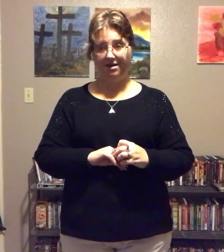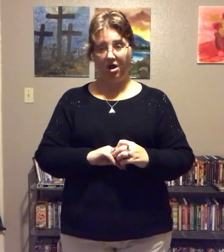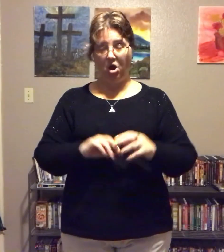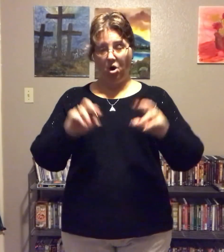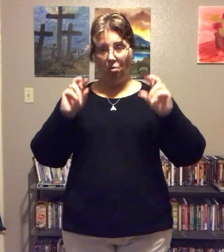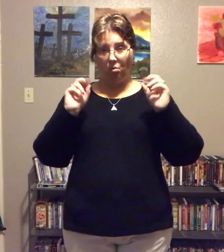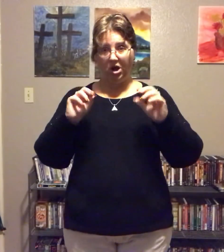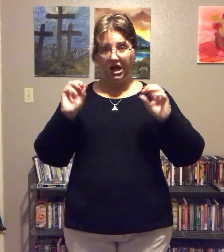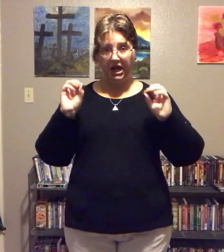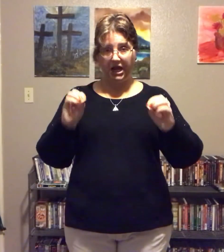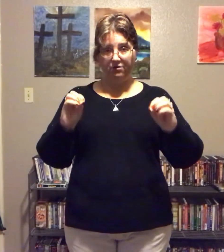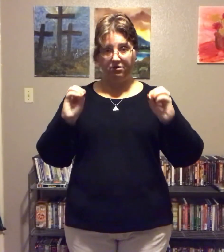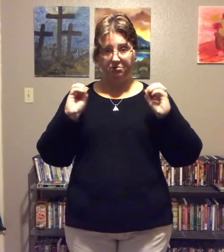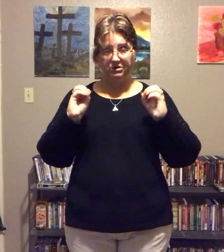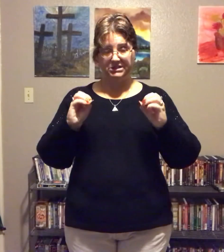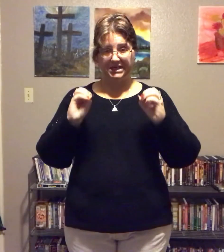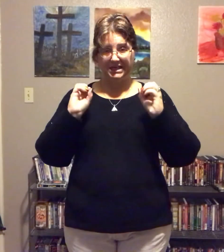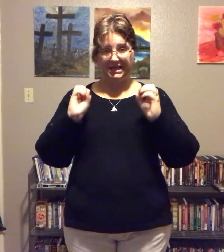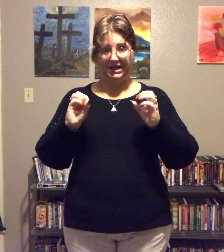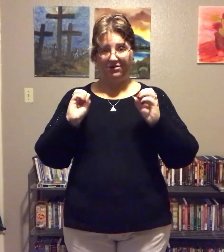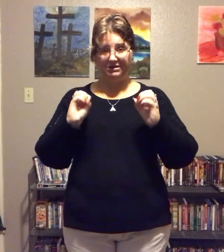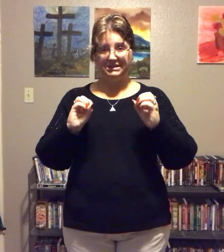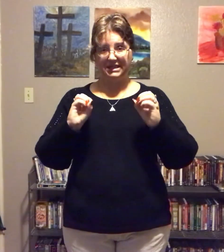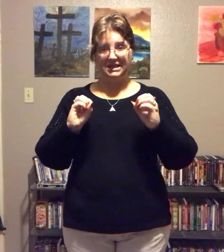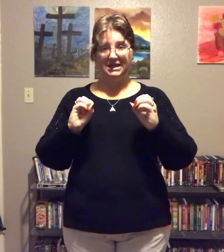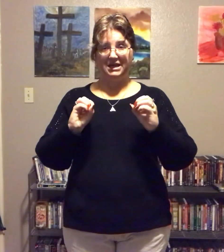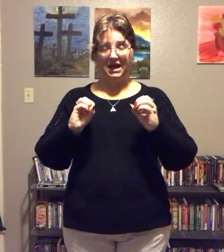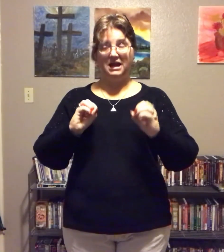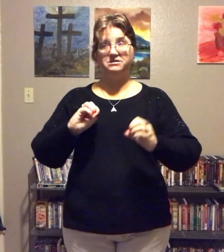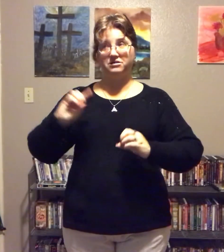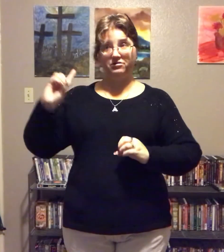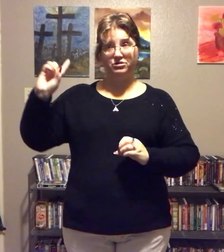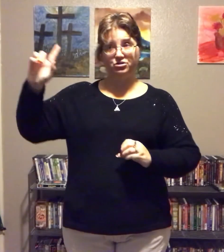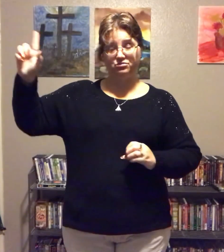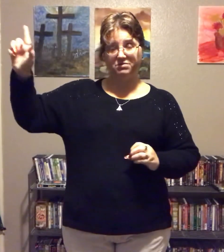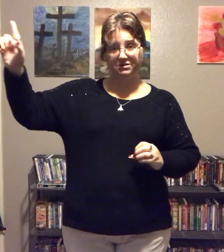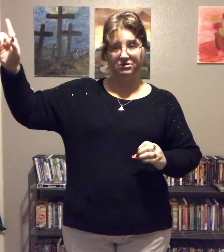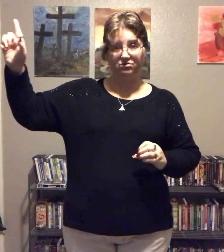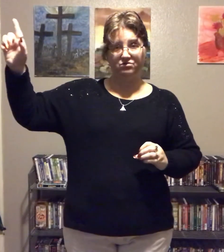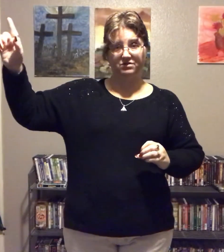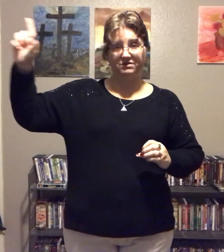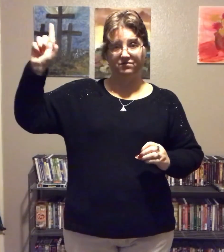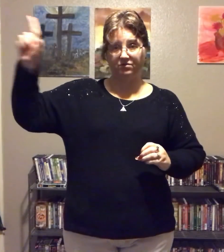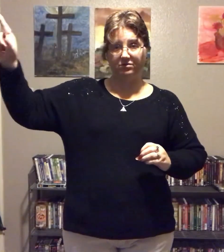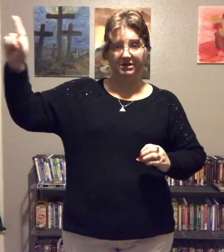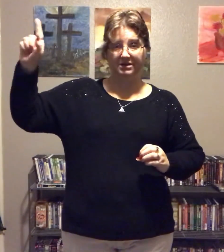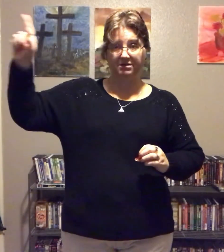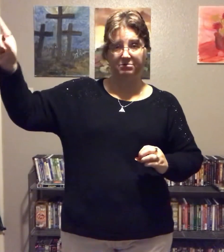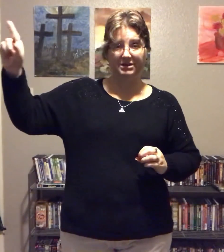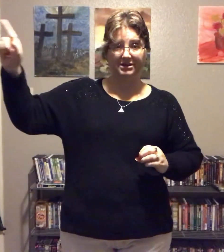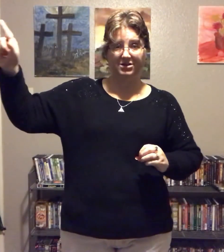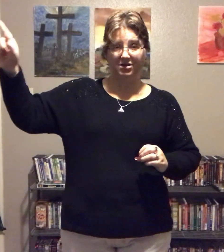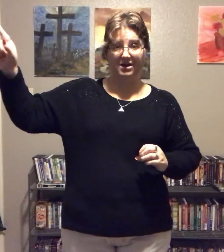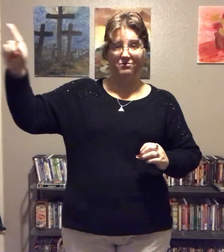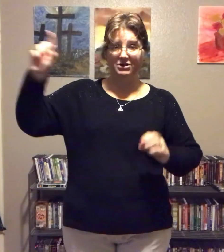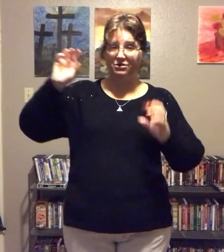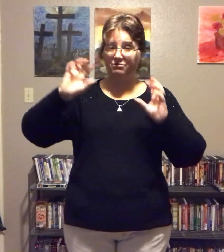And 100% guarantee, as long as you're putting your trust fully and completely in God, 100